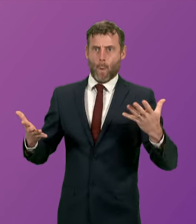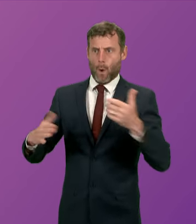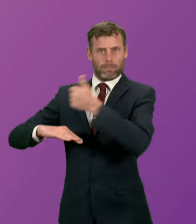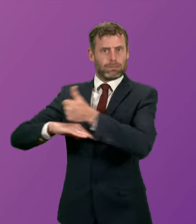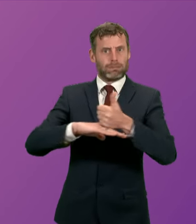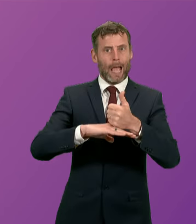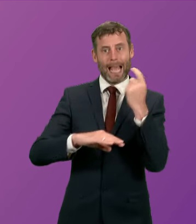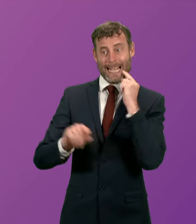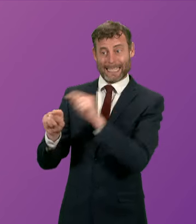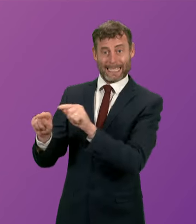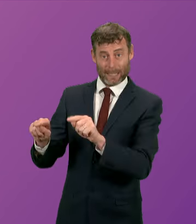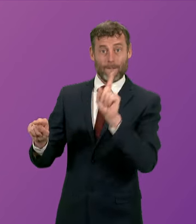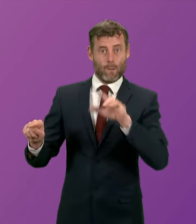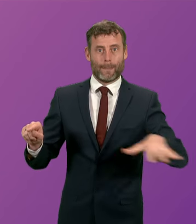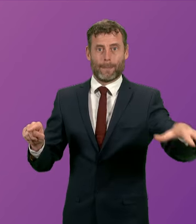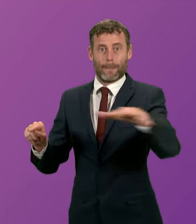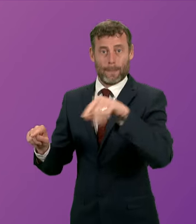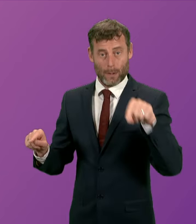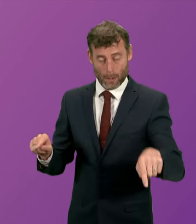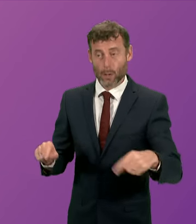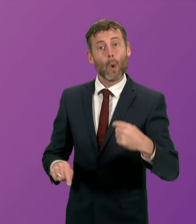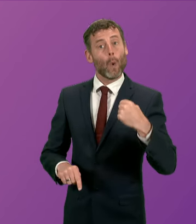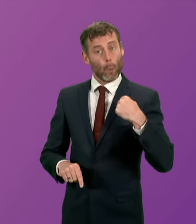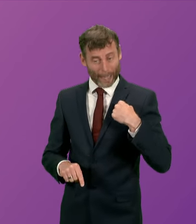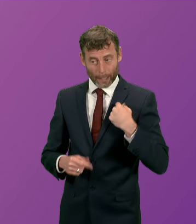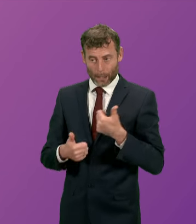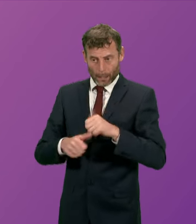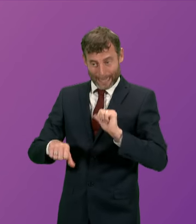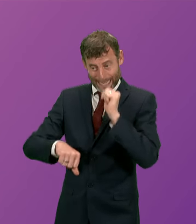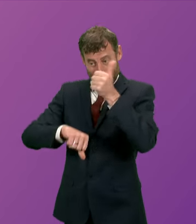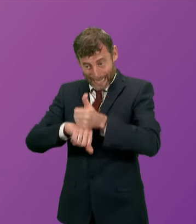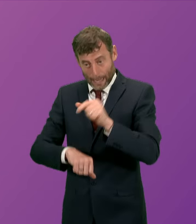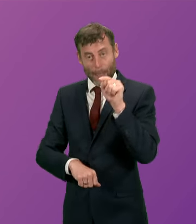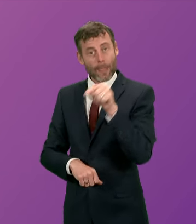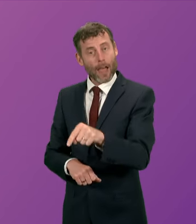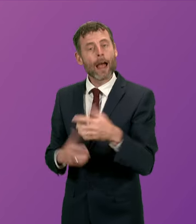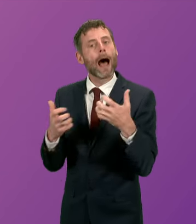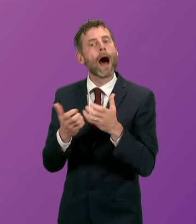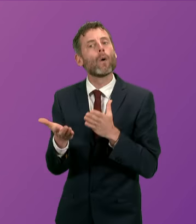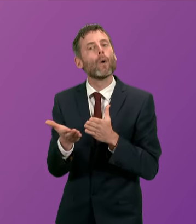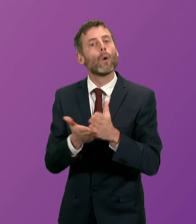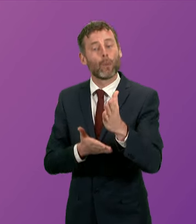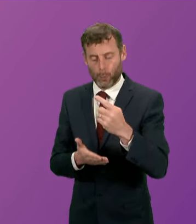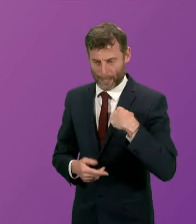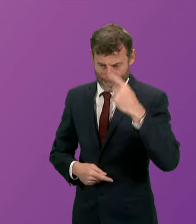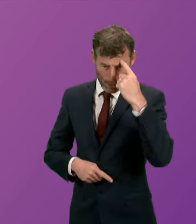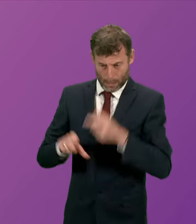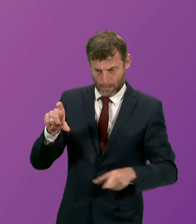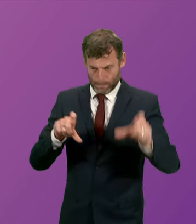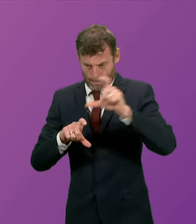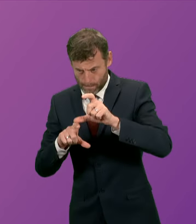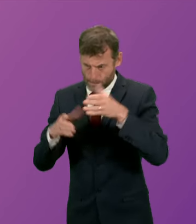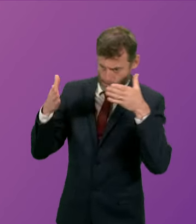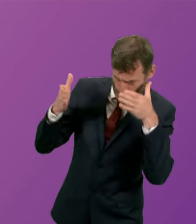to establishing that position and to achieving that position. And it wouldn't have happened had the Government not given that priority